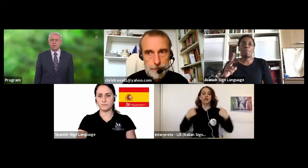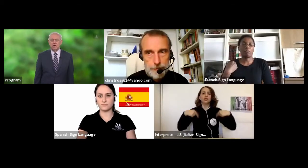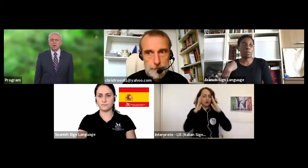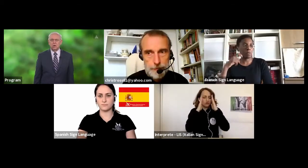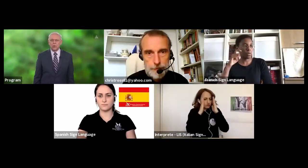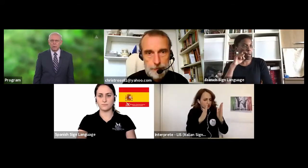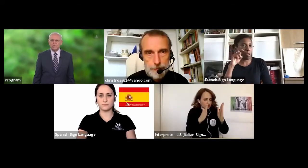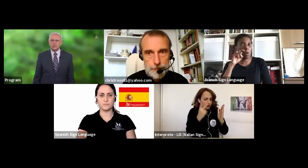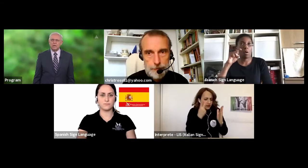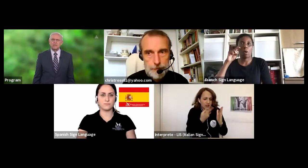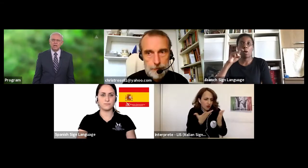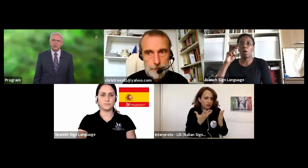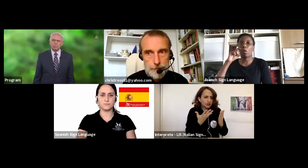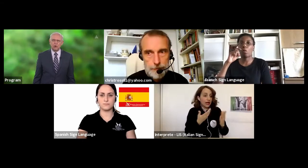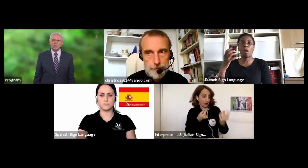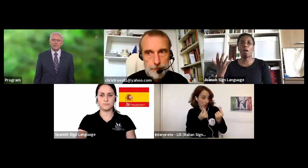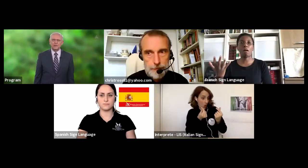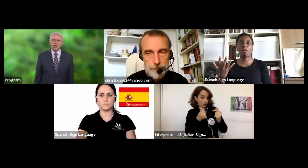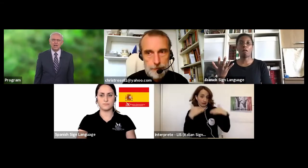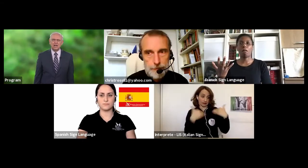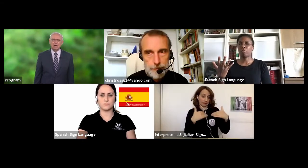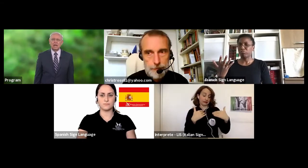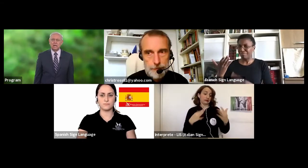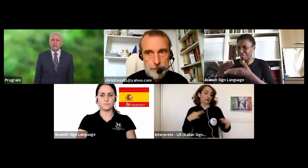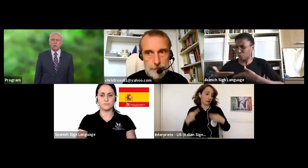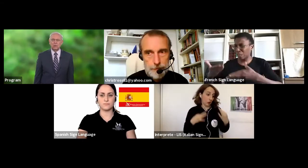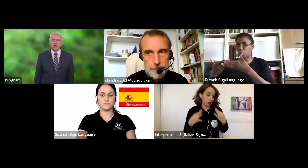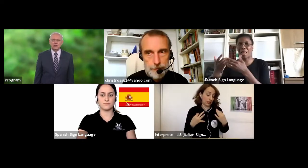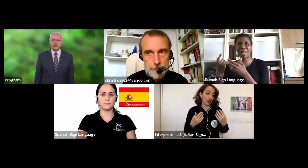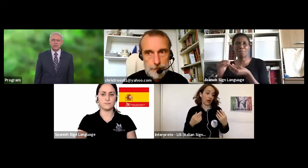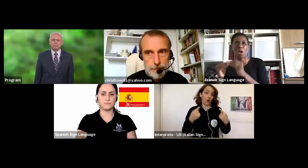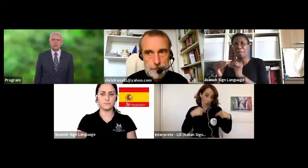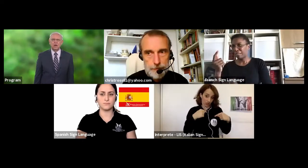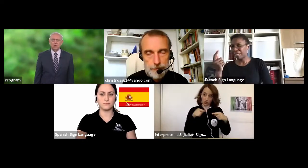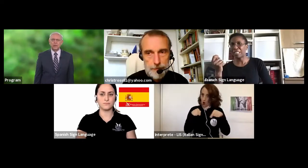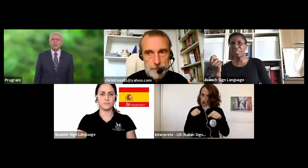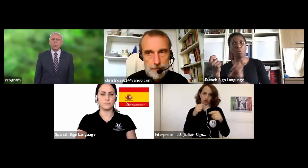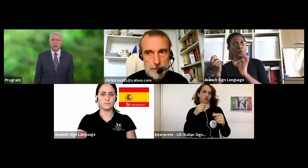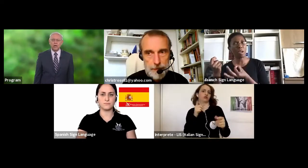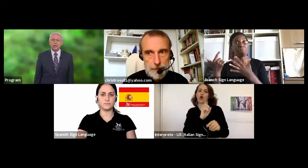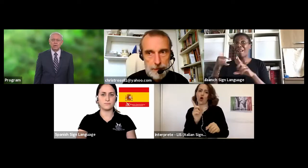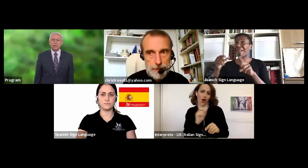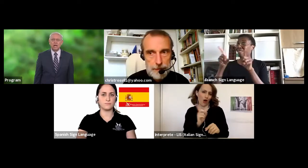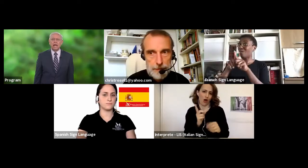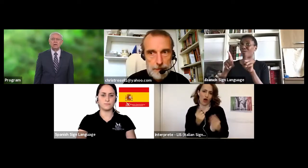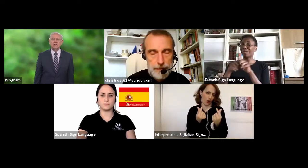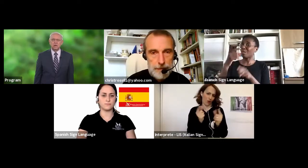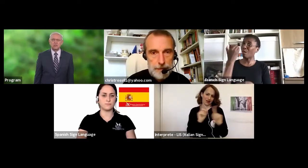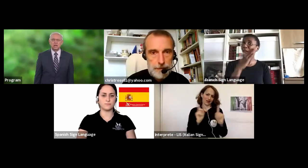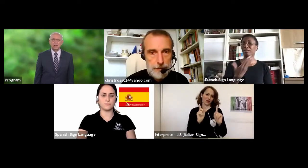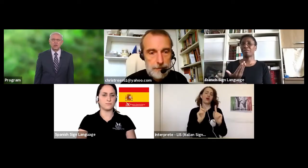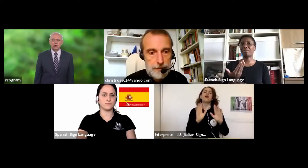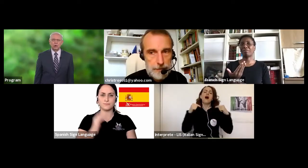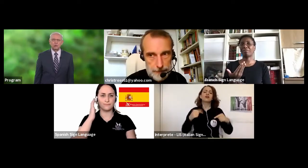many. We want to spend a few moments talking about our relationships with one another, and